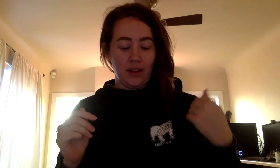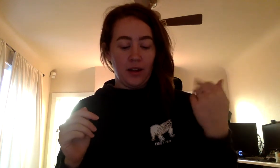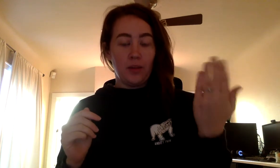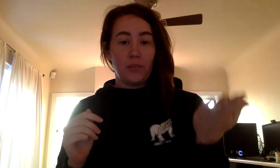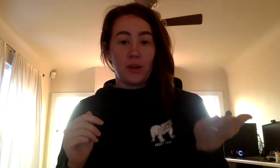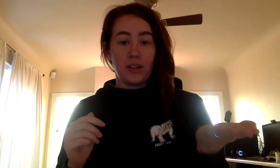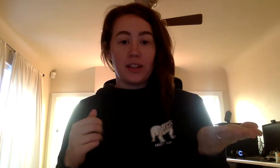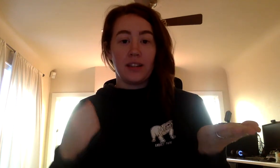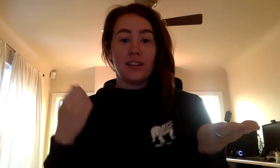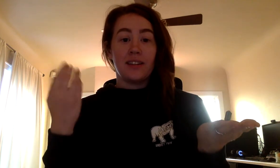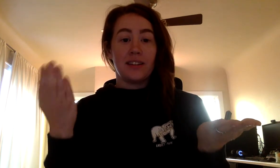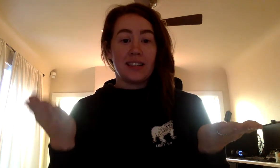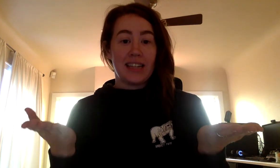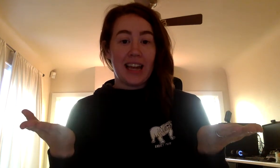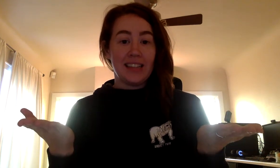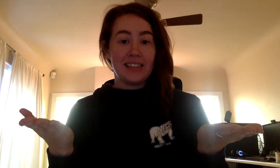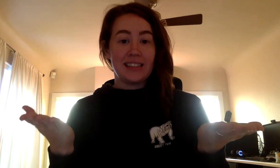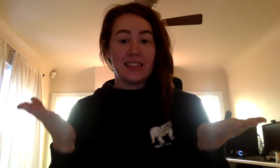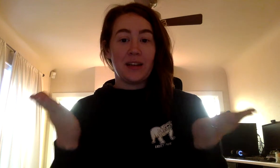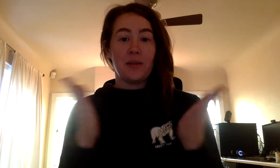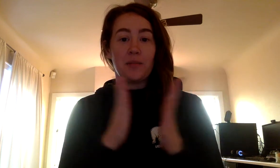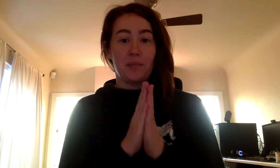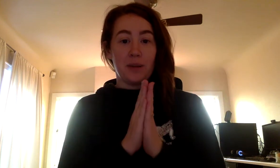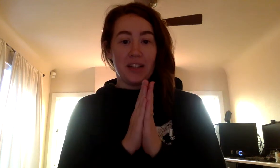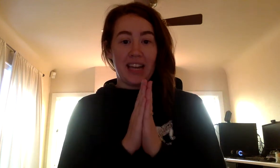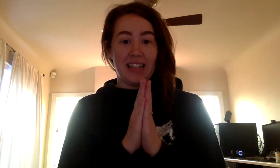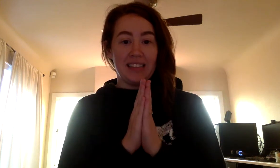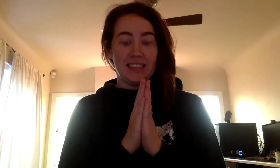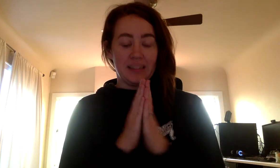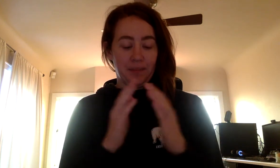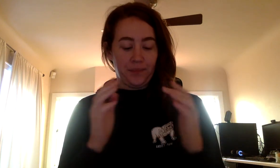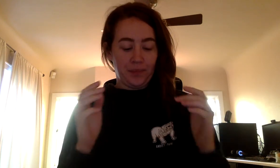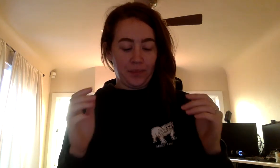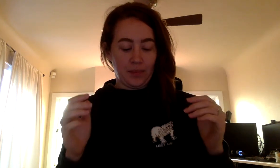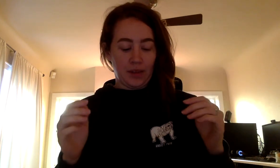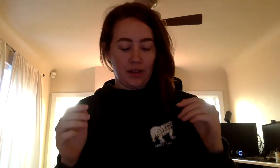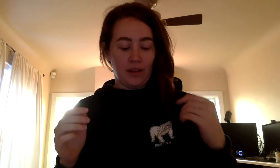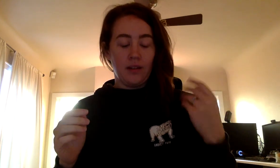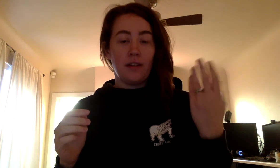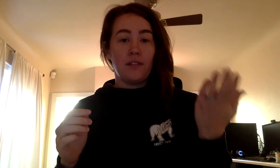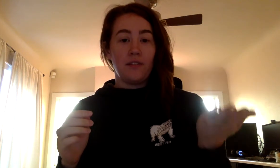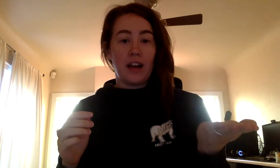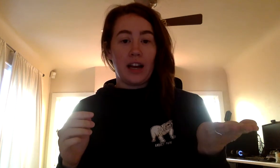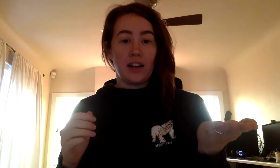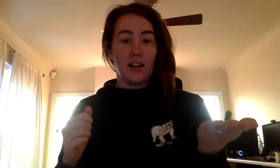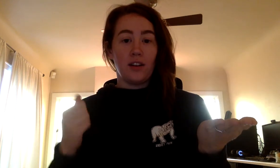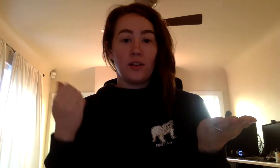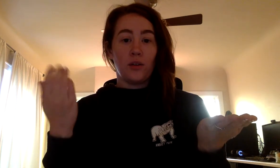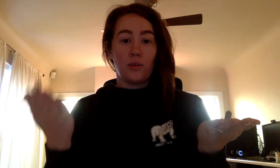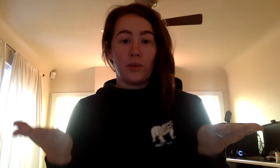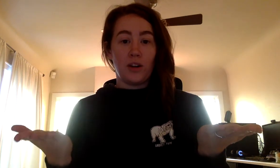Book, case, bookcase. Fire, wood,